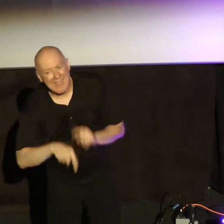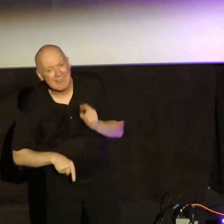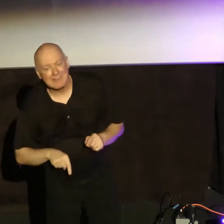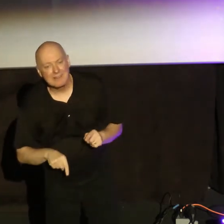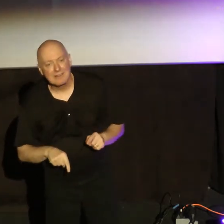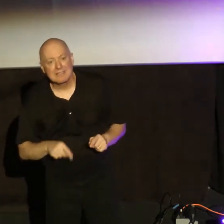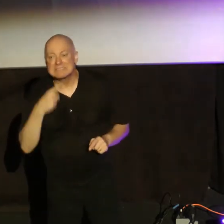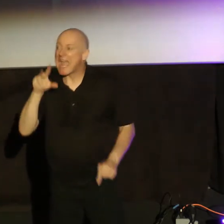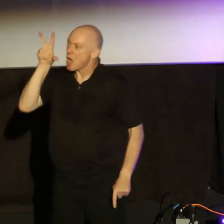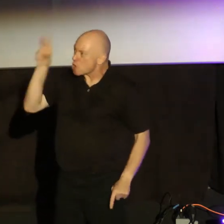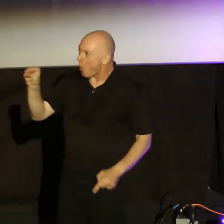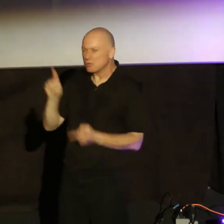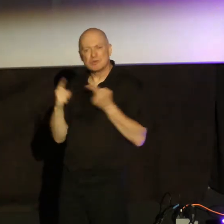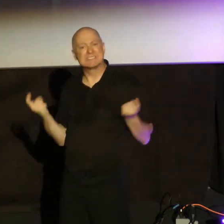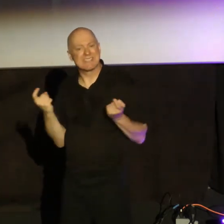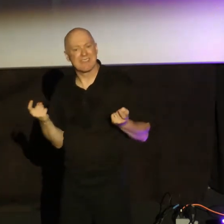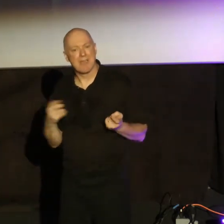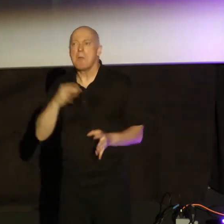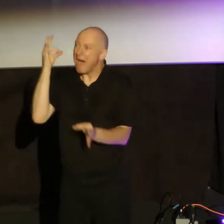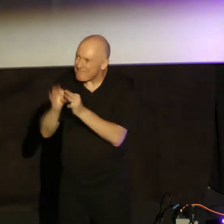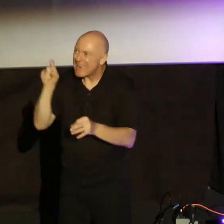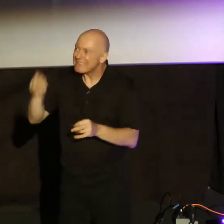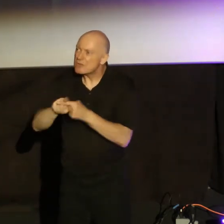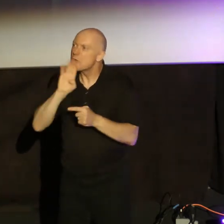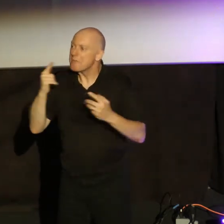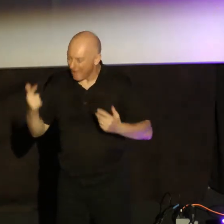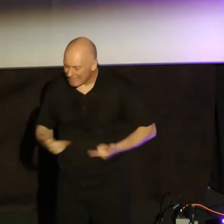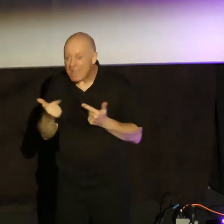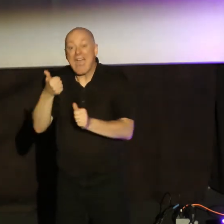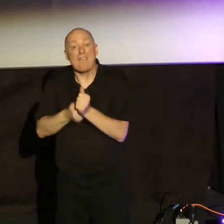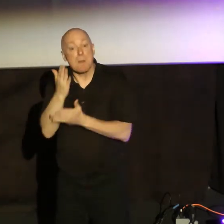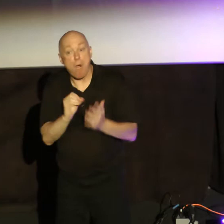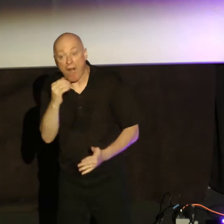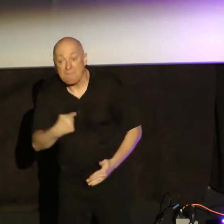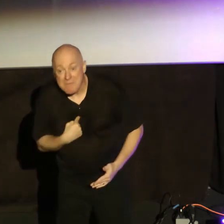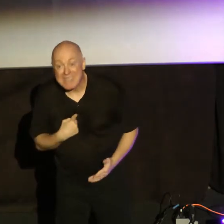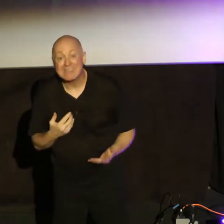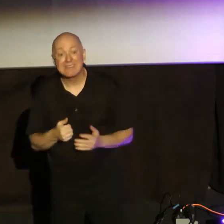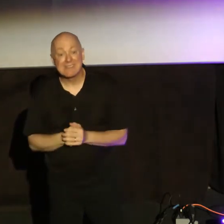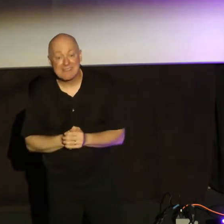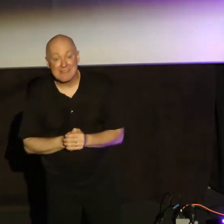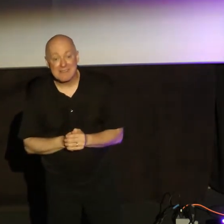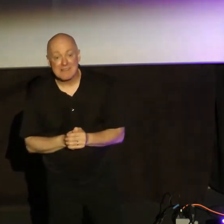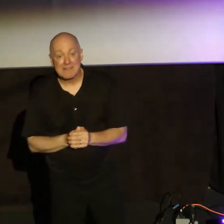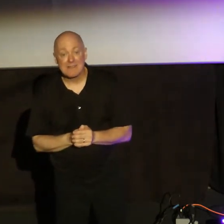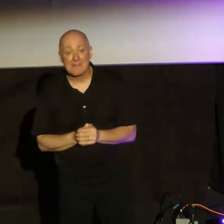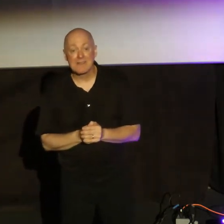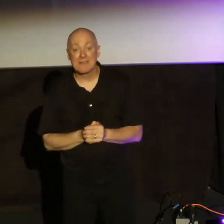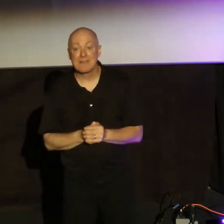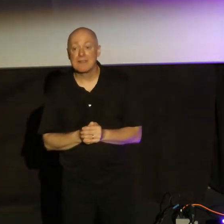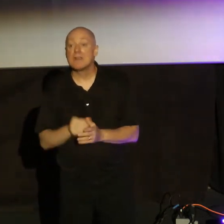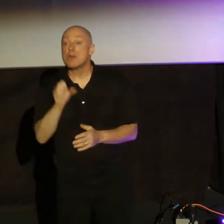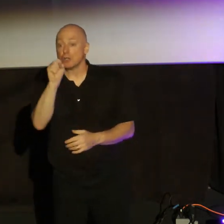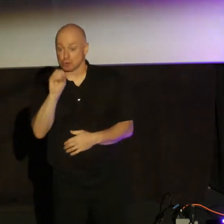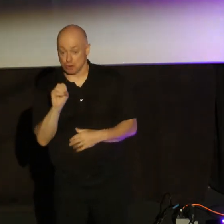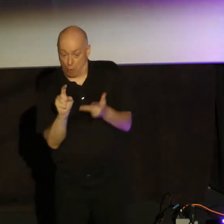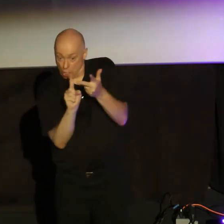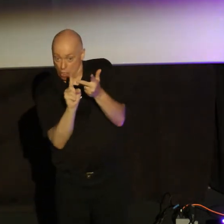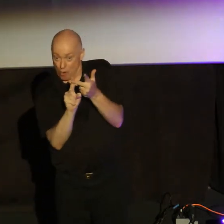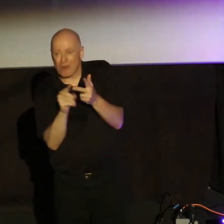say, no. My faith needs to be alive. Every part of me. Every part of me. So the third and last question I